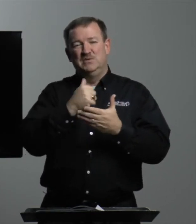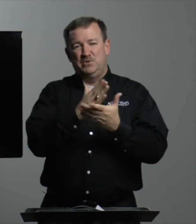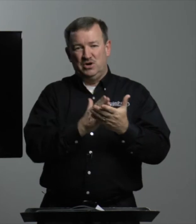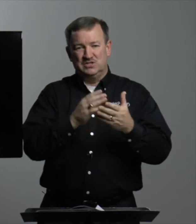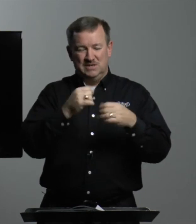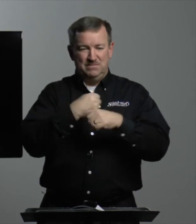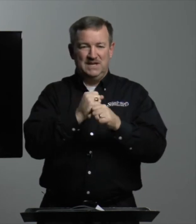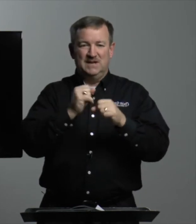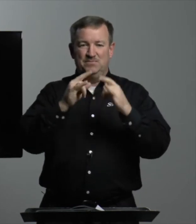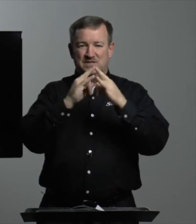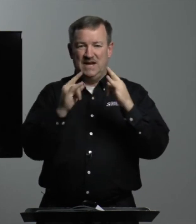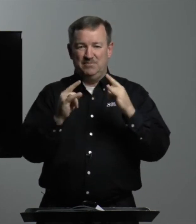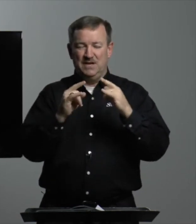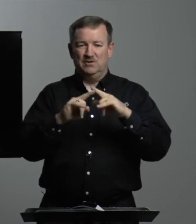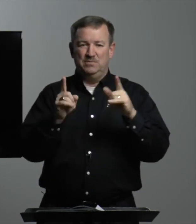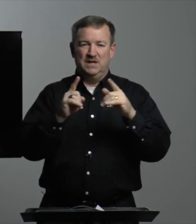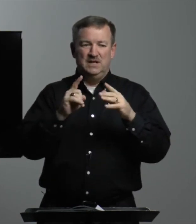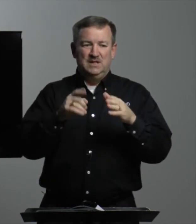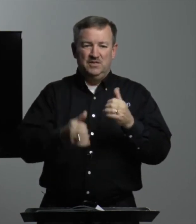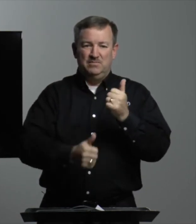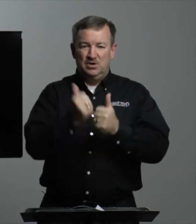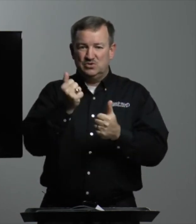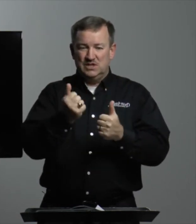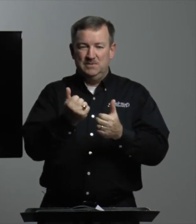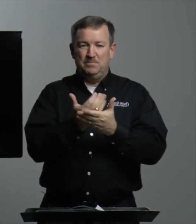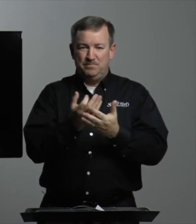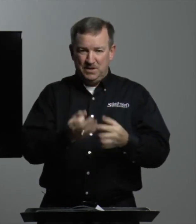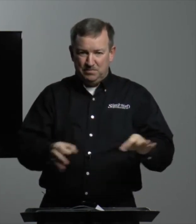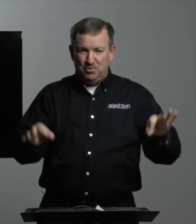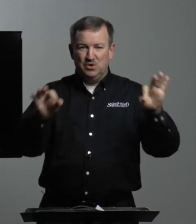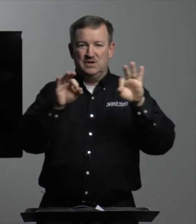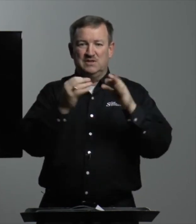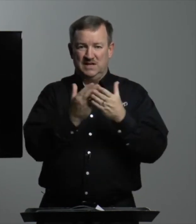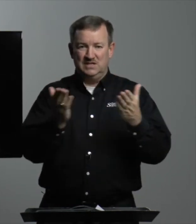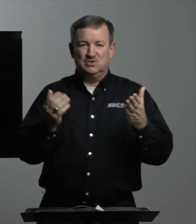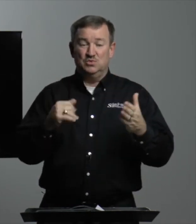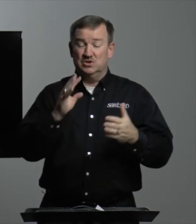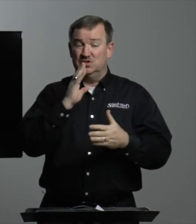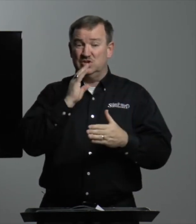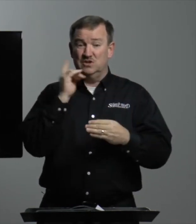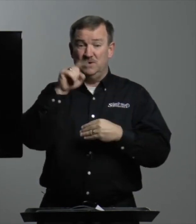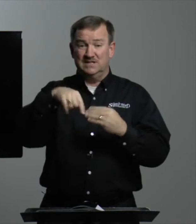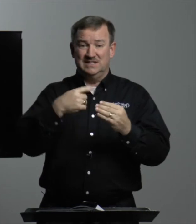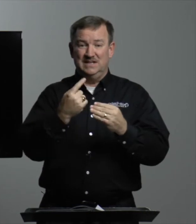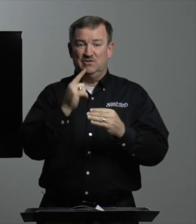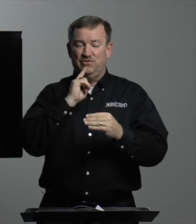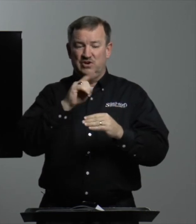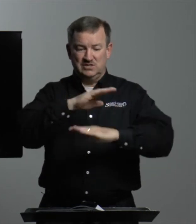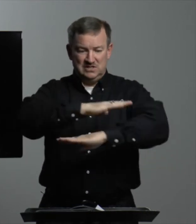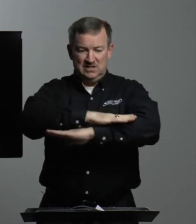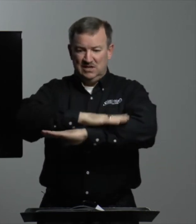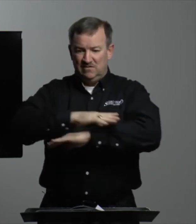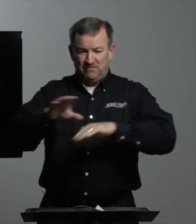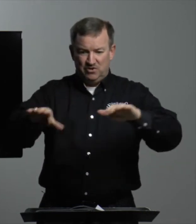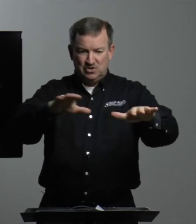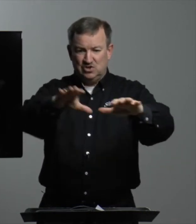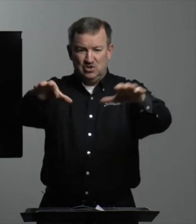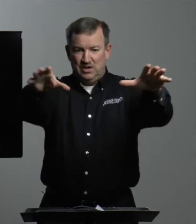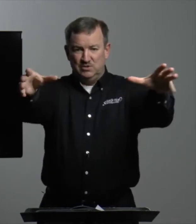parts that make up the tabernacle. But the most important things we're going to talk about today as far as the furniture that